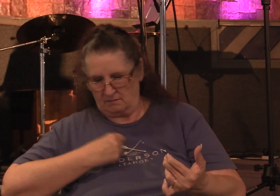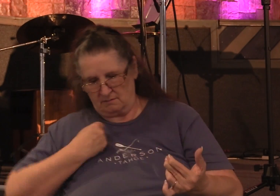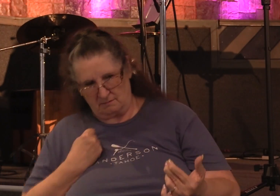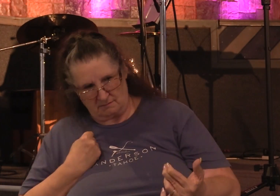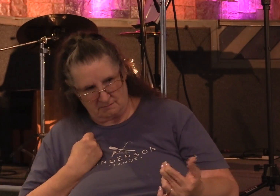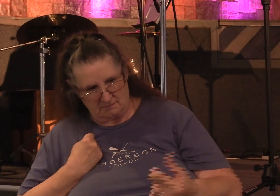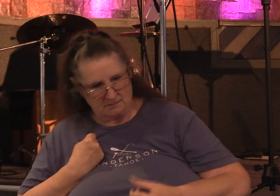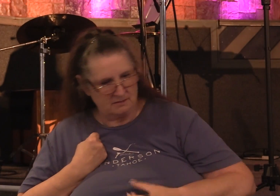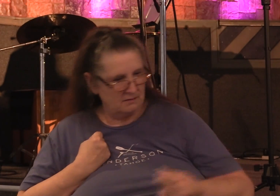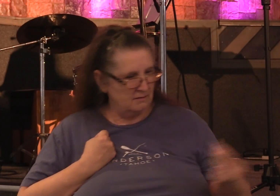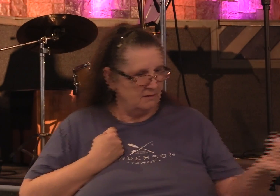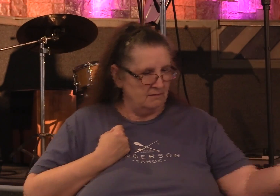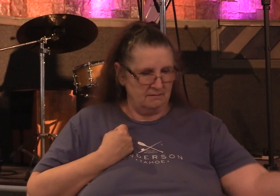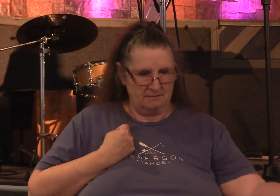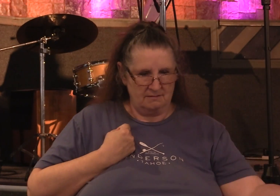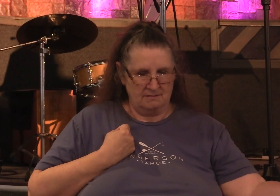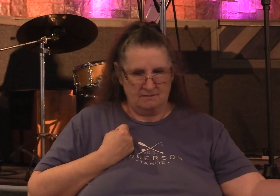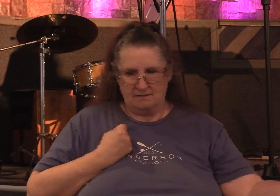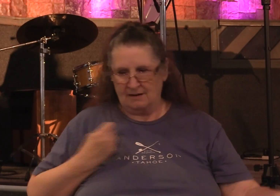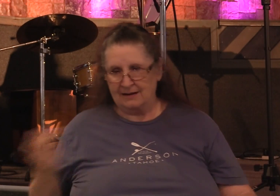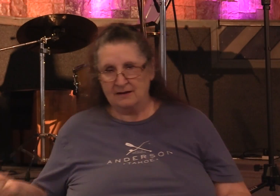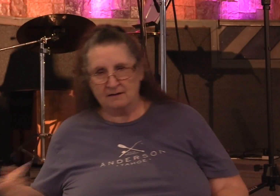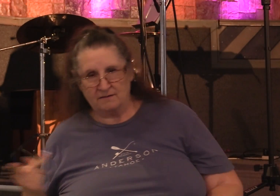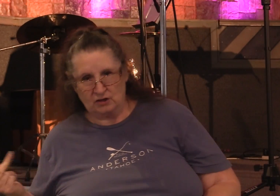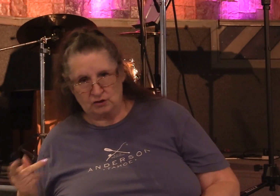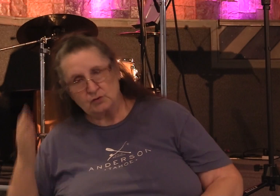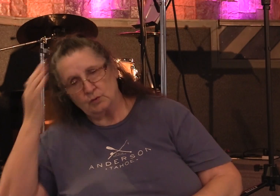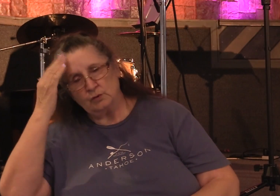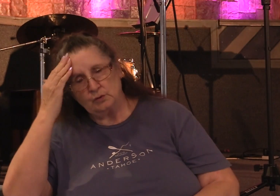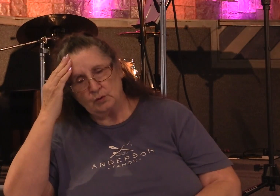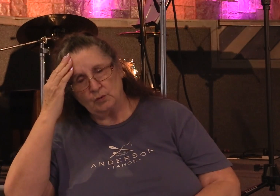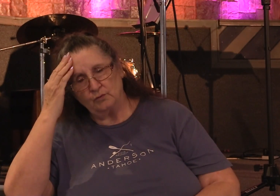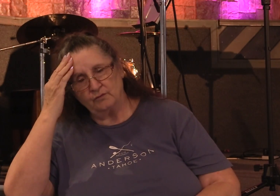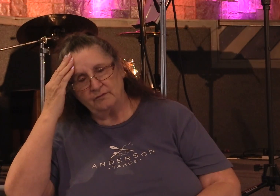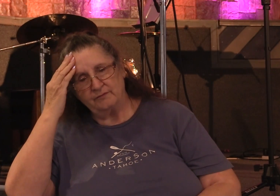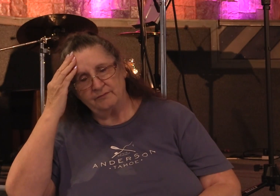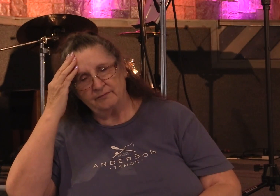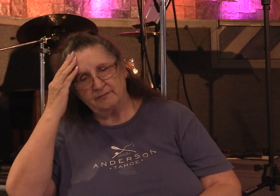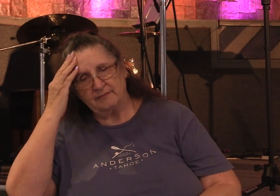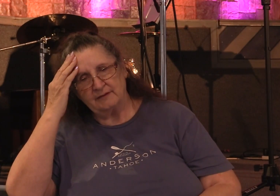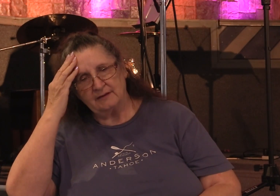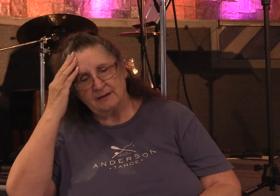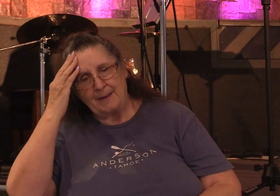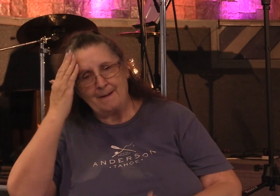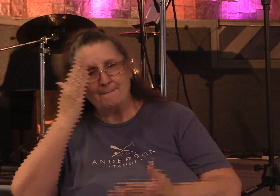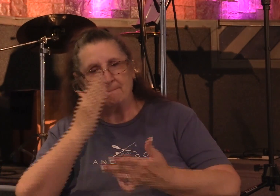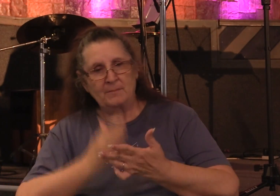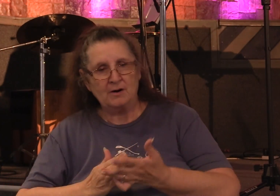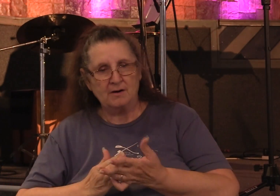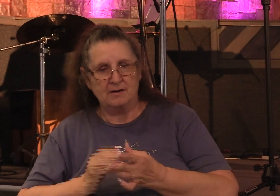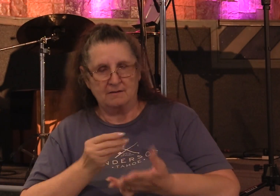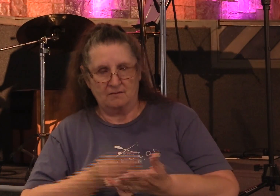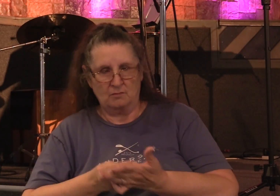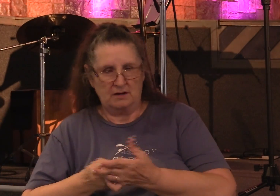his wife also being aware of it and brought a certain part and laid it at the apostles feet